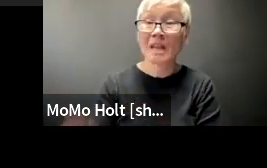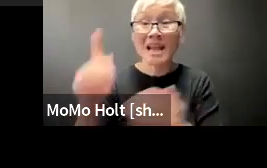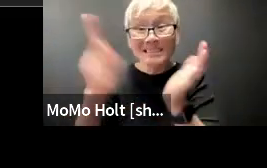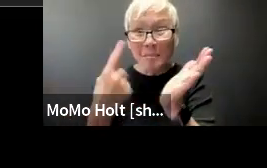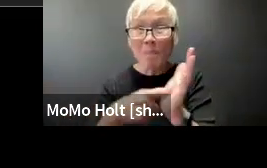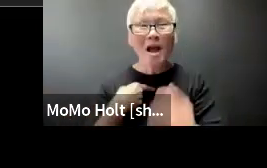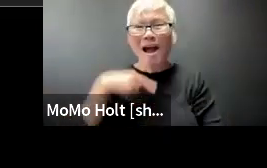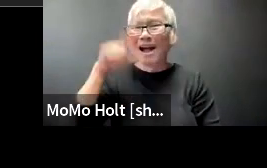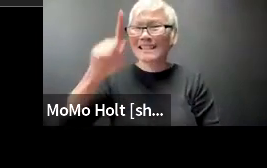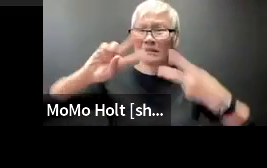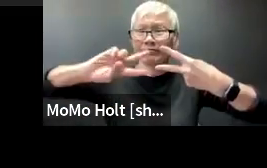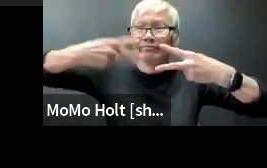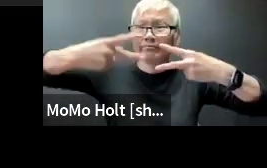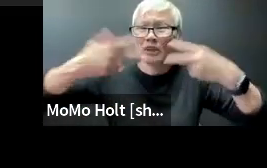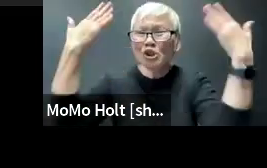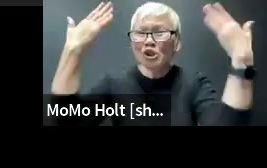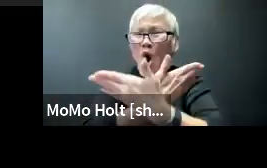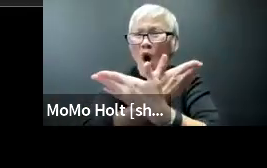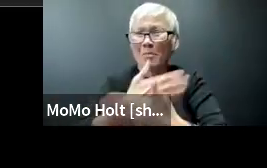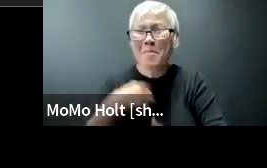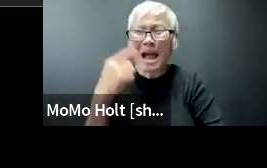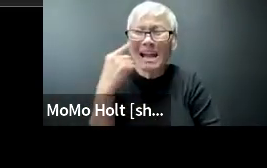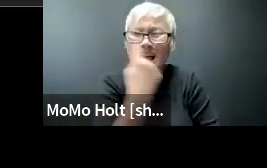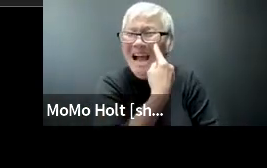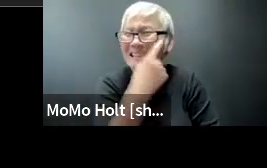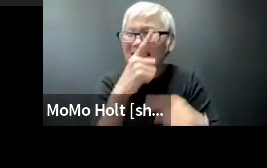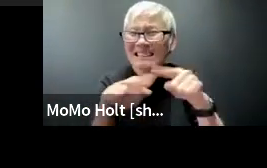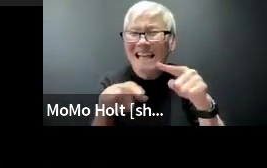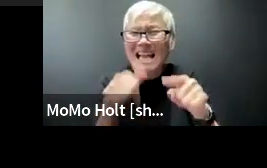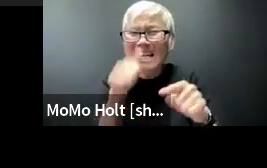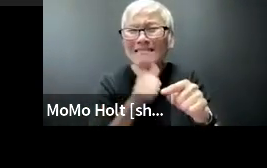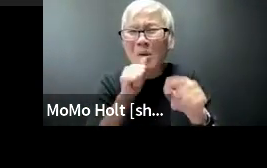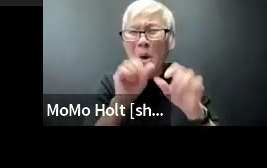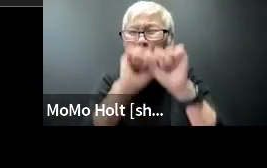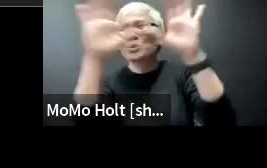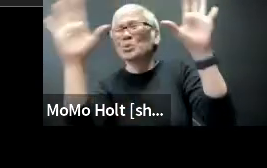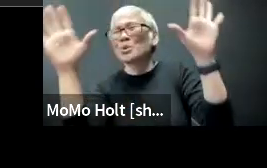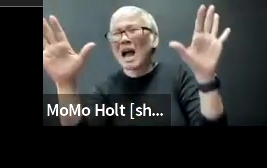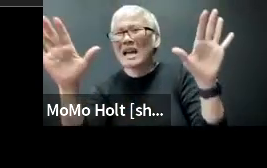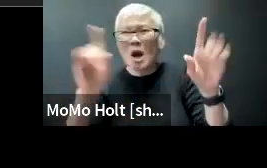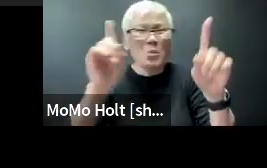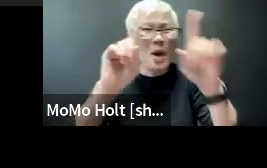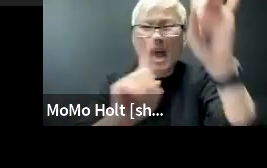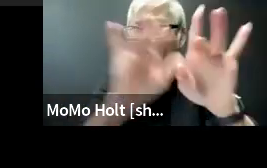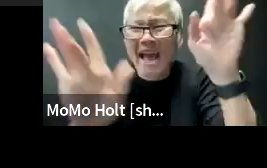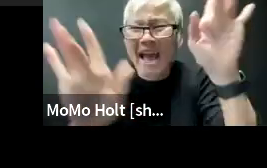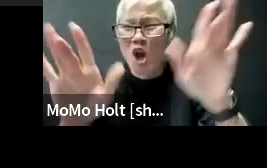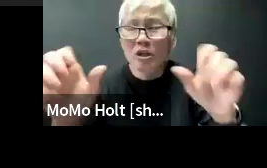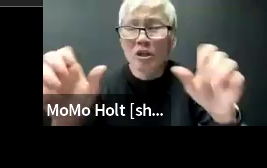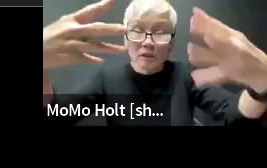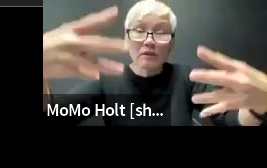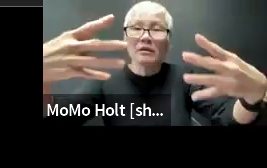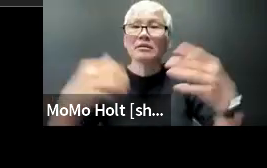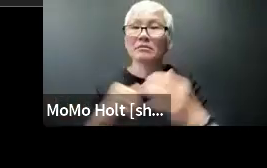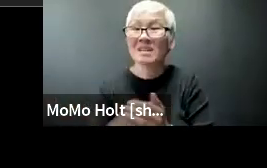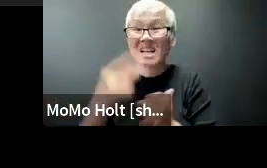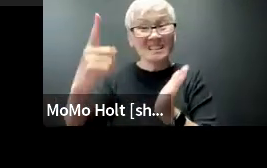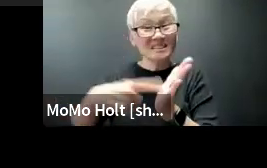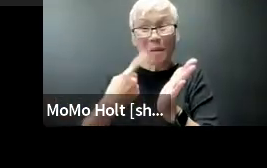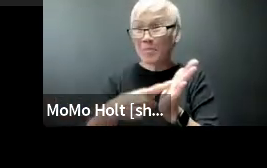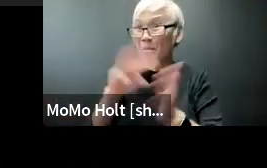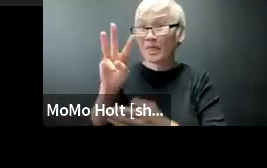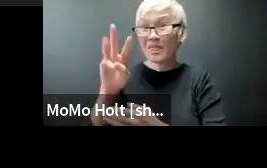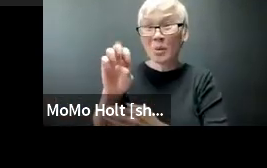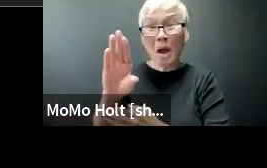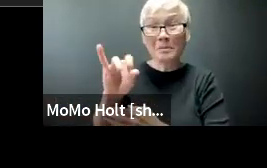simple. Sometimes I have to change the contrast because my eyes cannot tolerate the